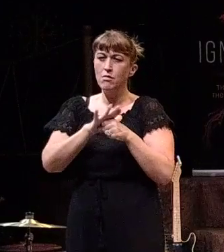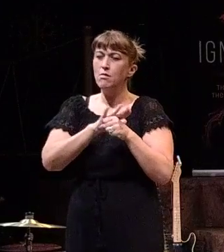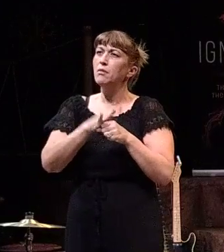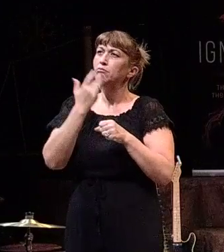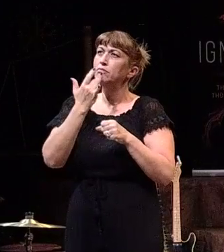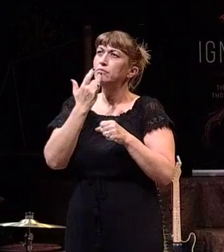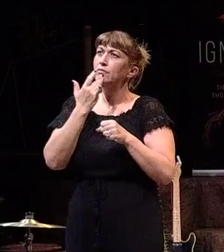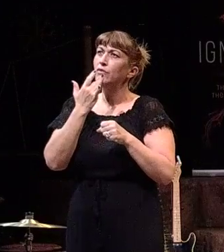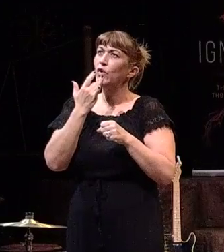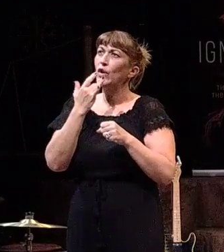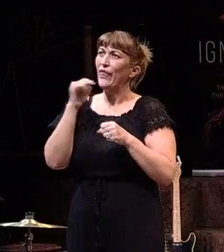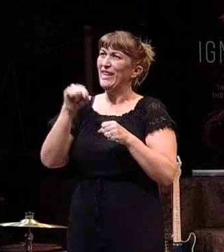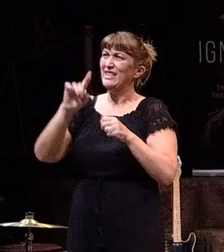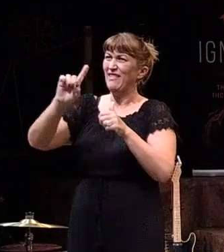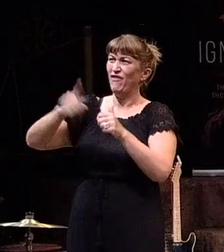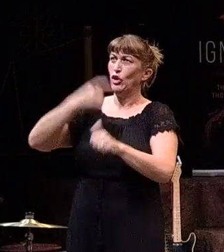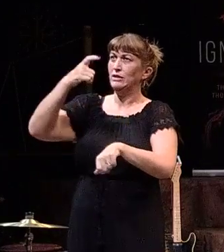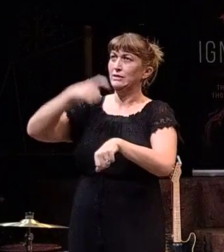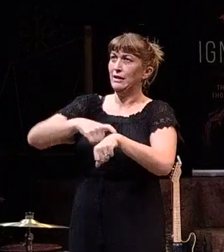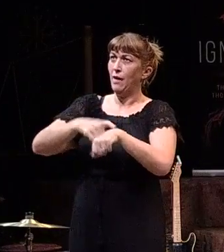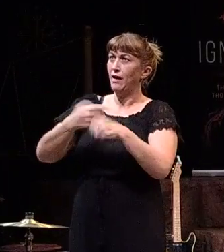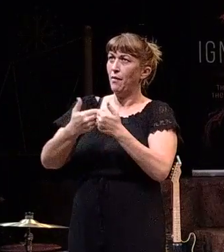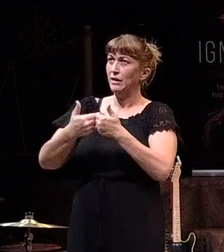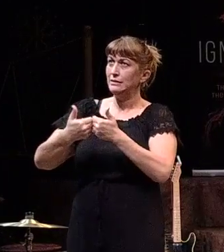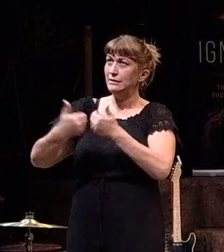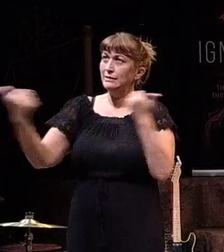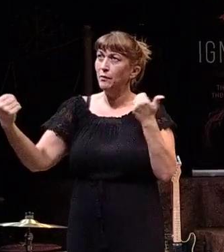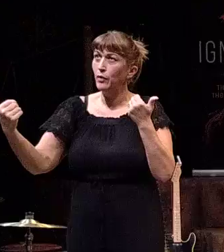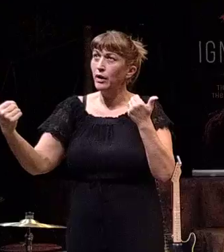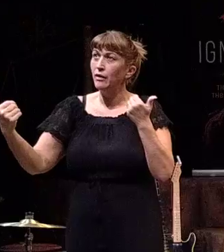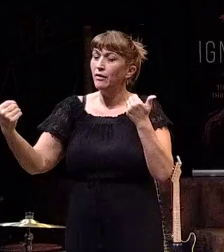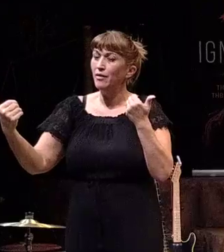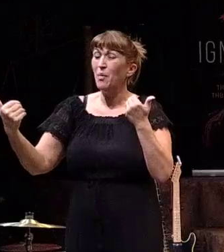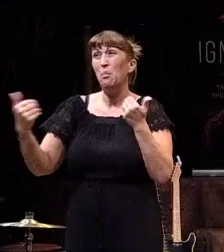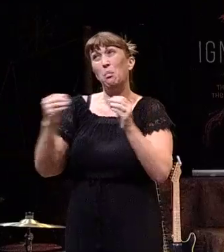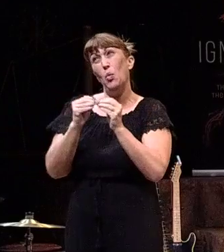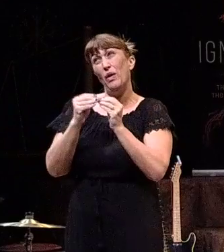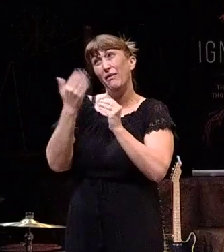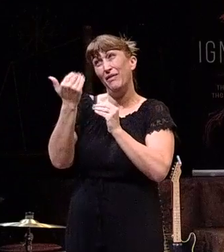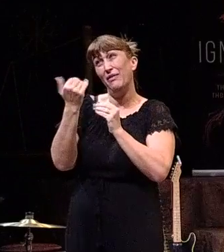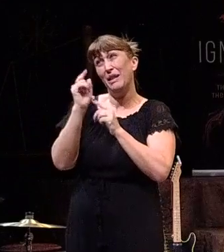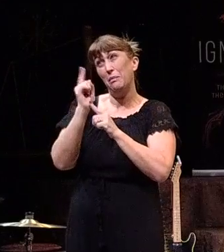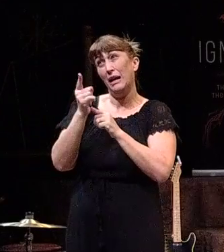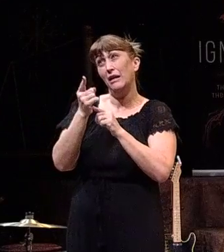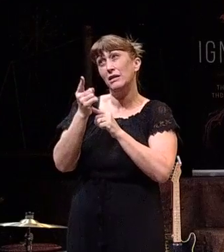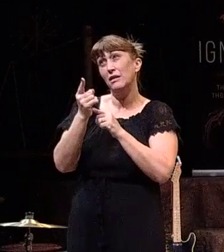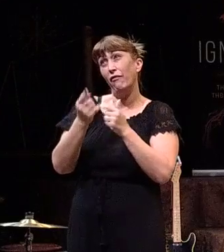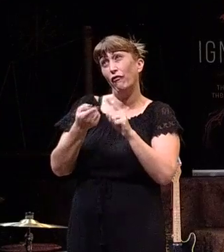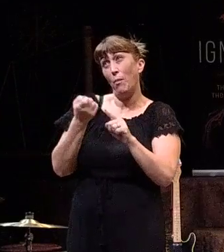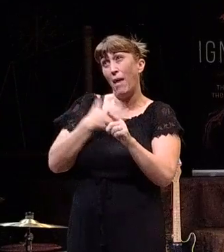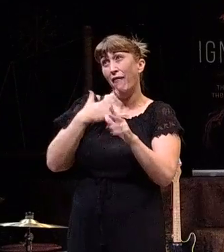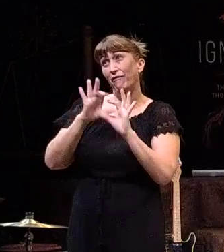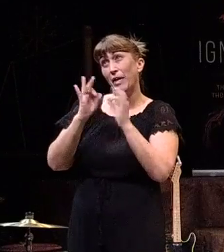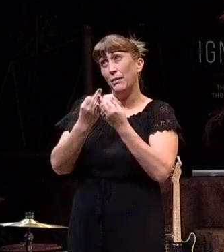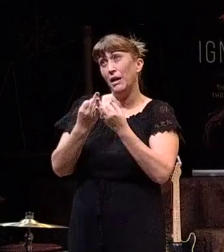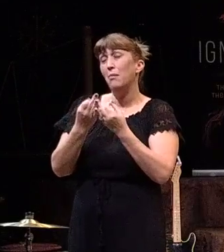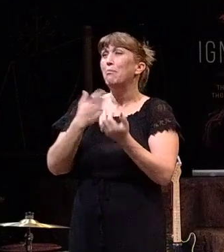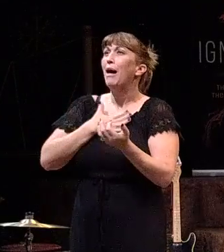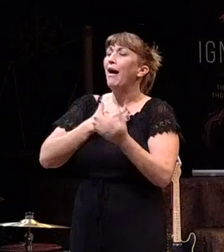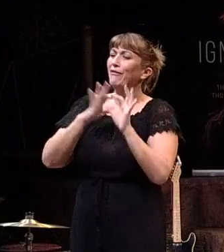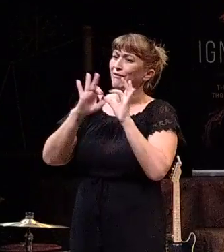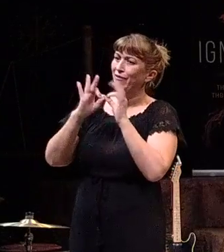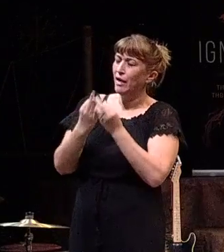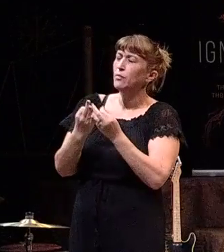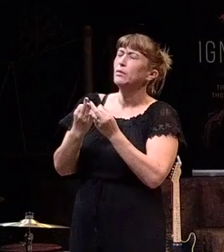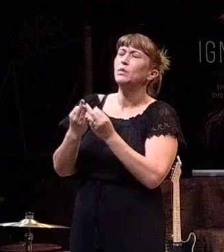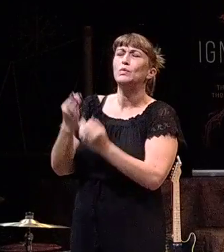And this has actually been the first time that I've been away, that I've been more than 15 minutes away from my family. Me and my family